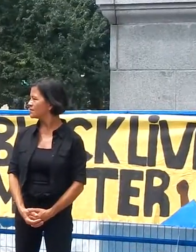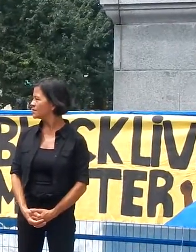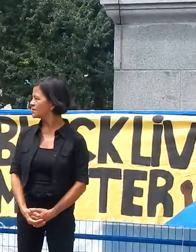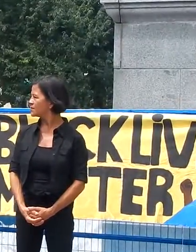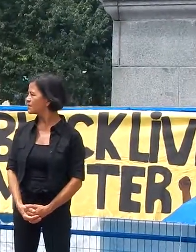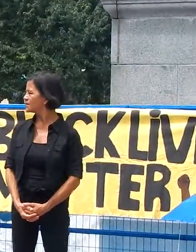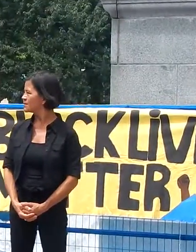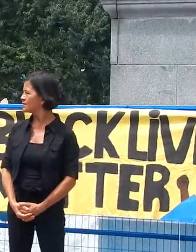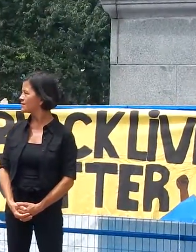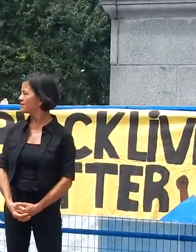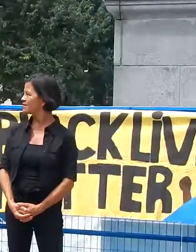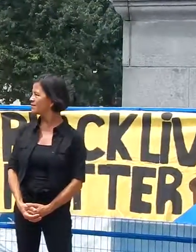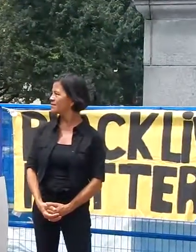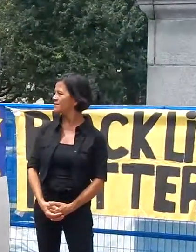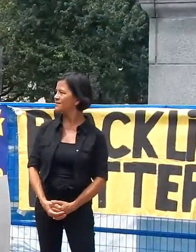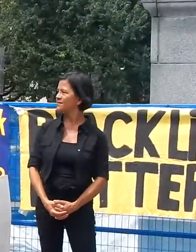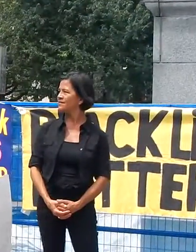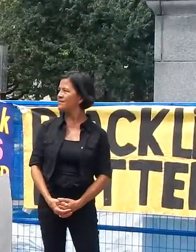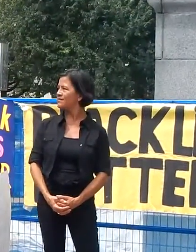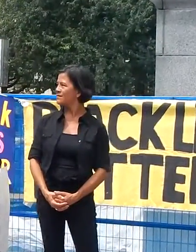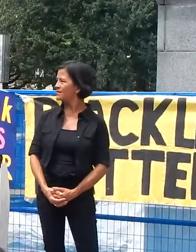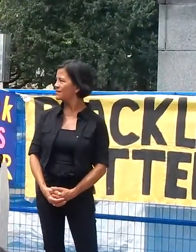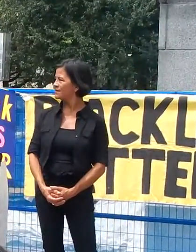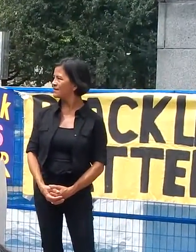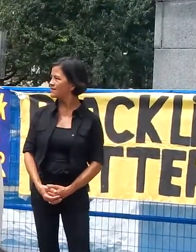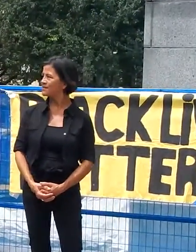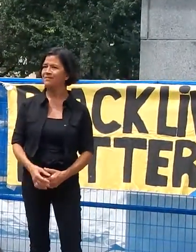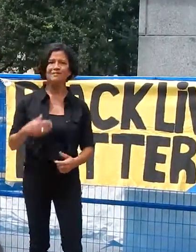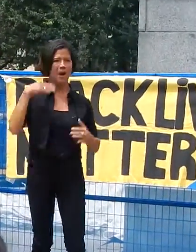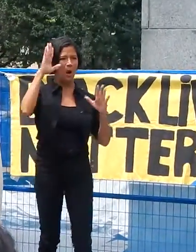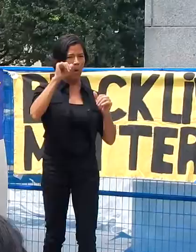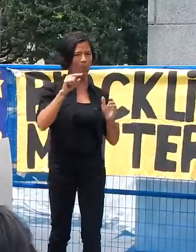Oh, I hope these killers are not behind this.